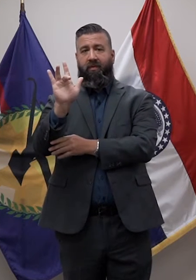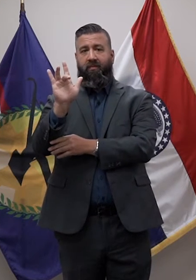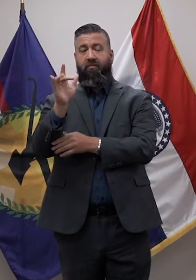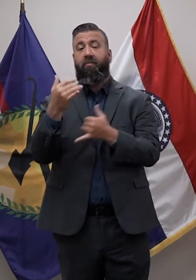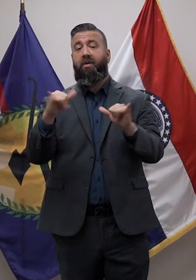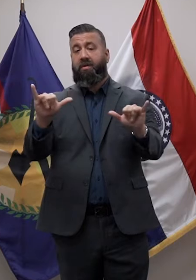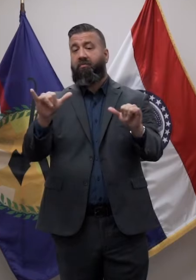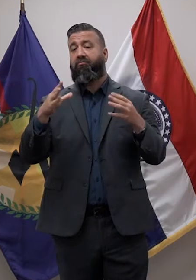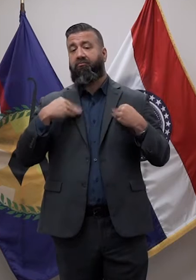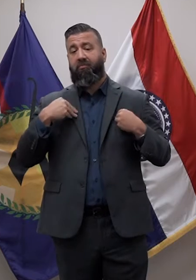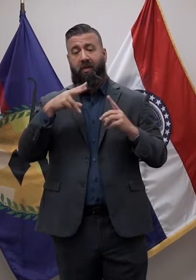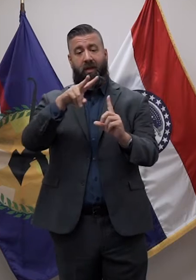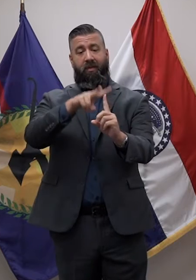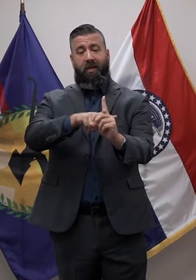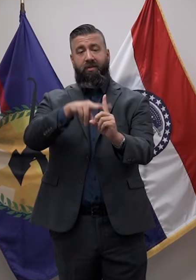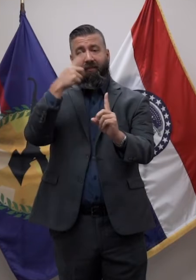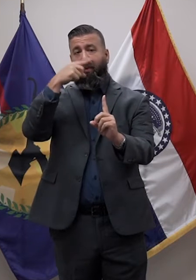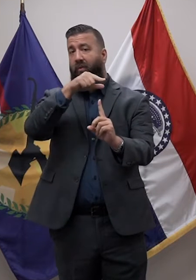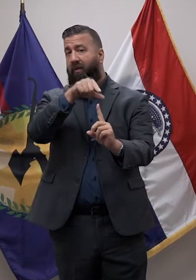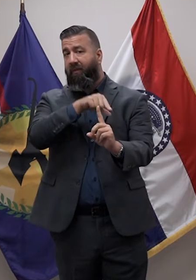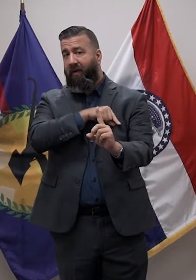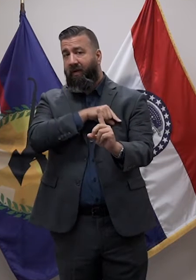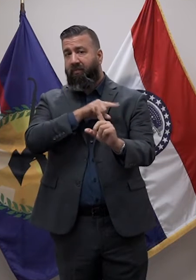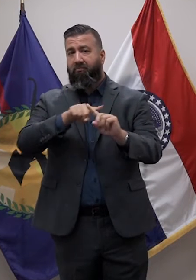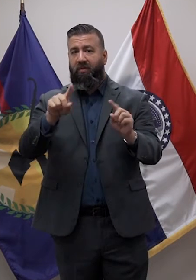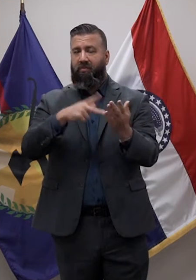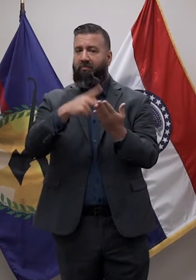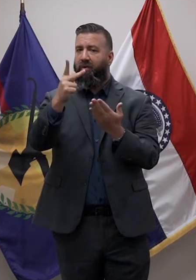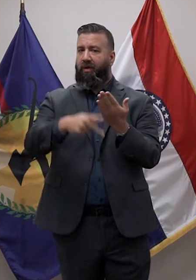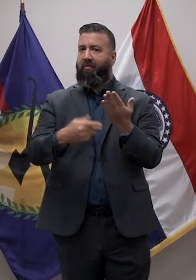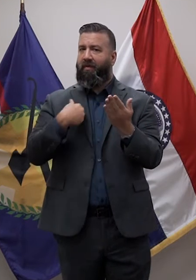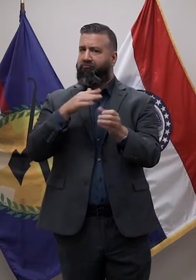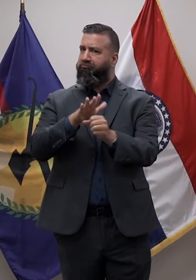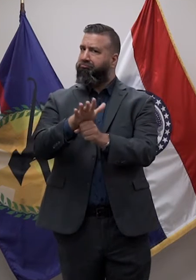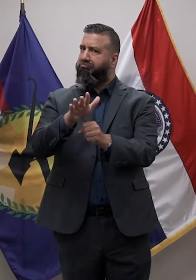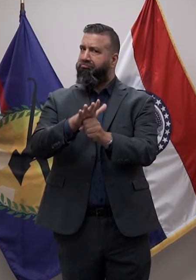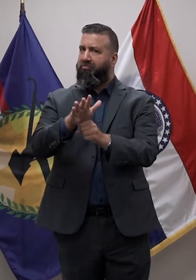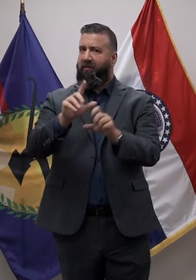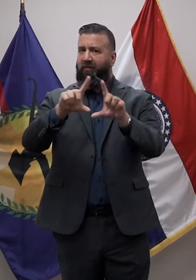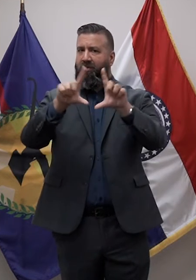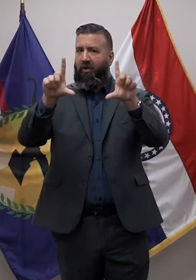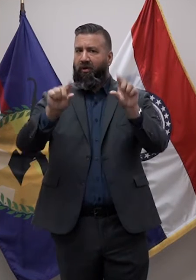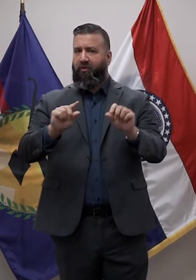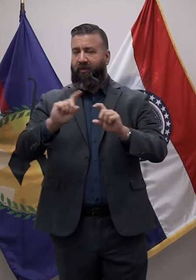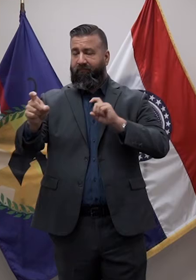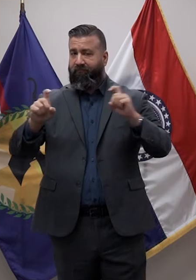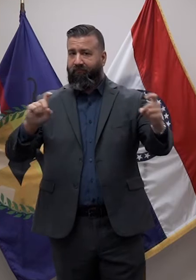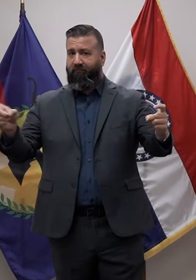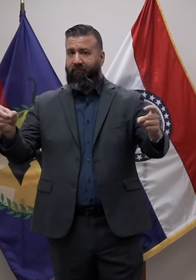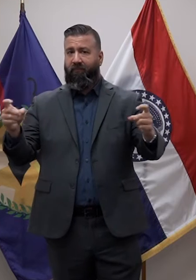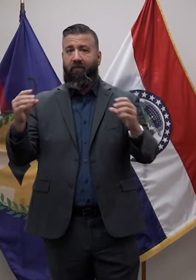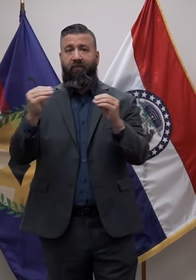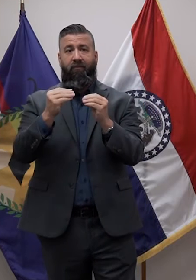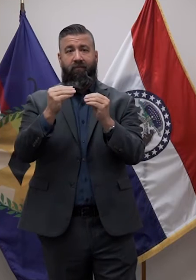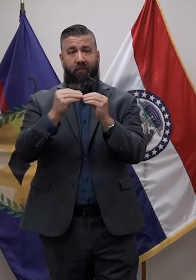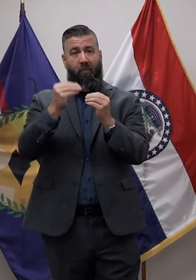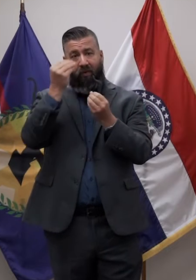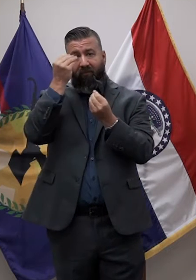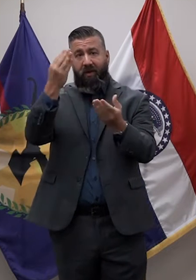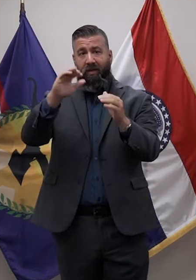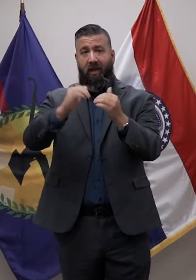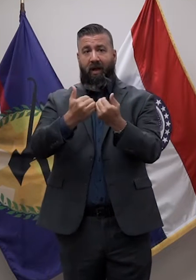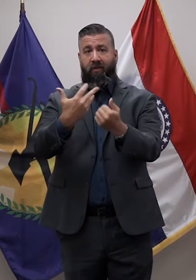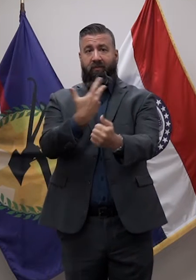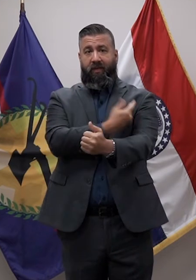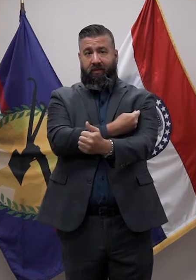applications and determining eligibility, but the program has plenty of cards to distribute. For more information on how to get vaccinated, visit